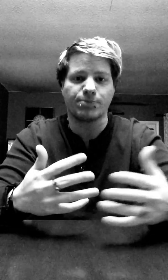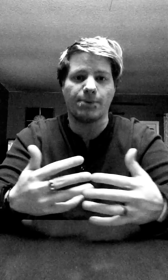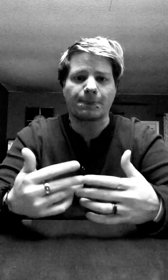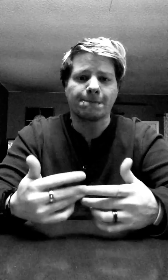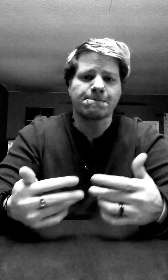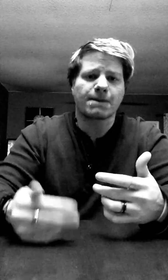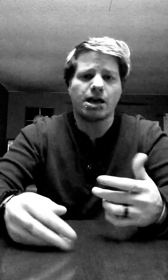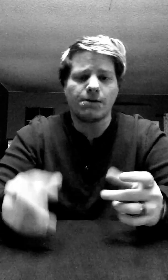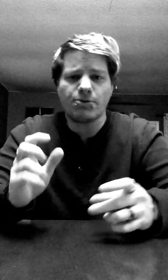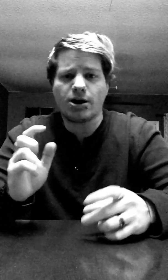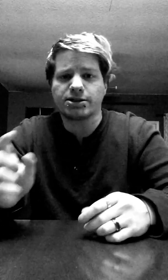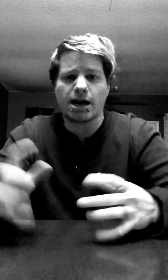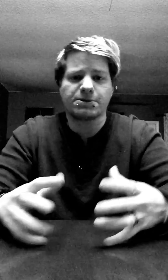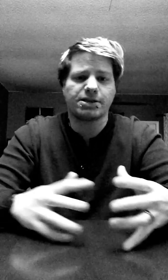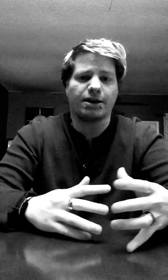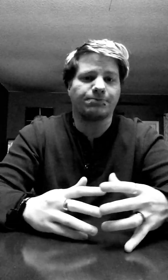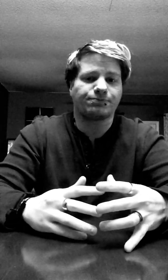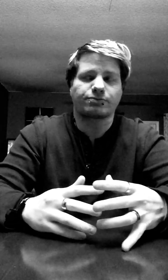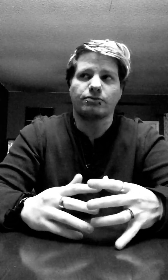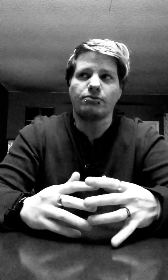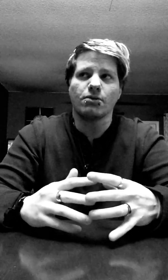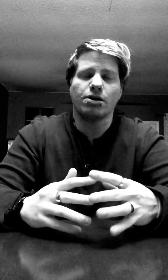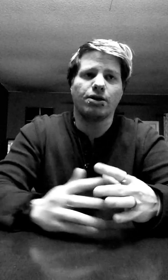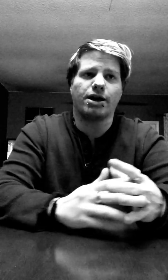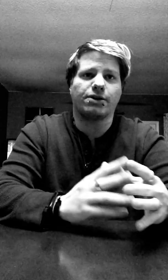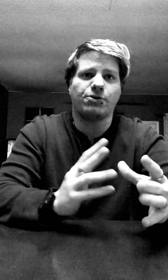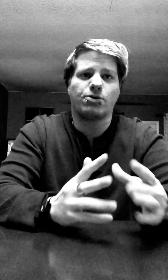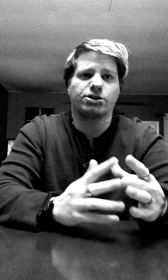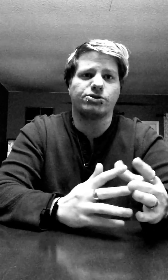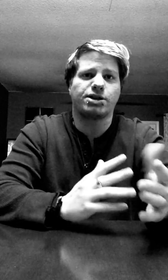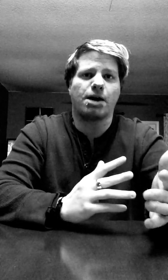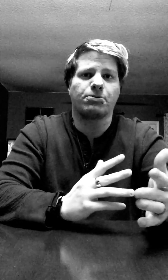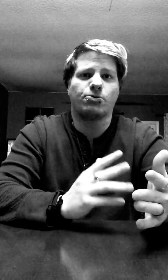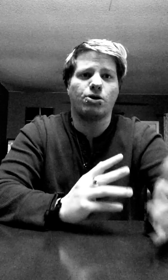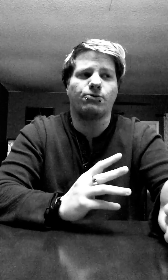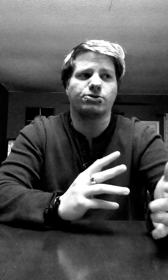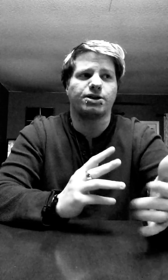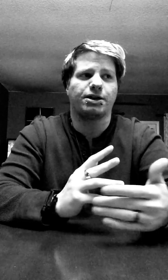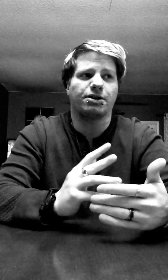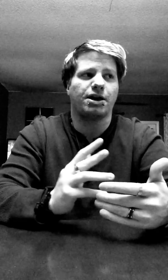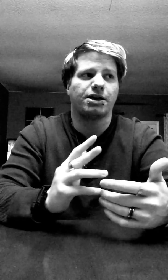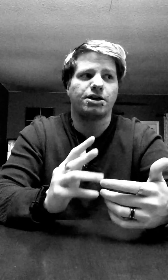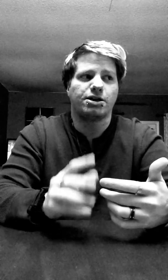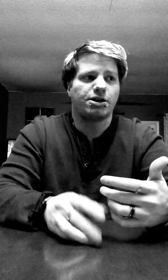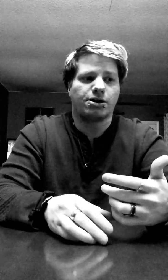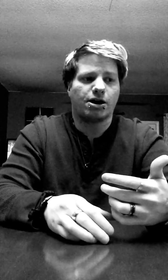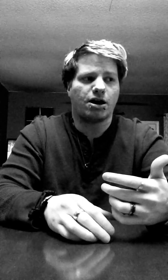But, if you want to stop sinning. Like, if you want to stop willful sin, like, um,